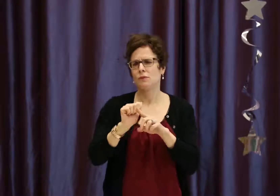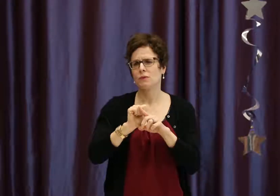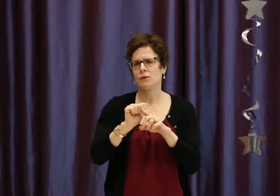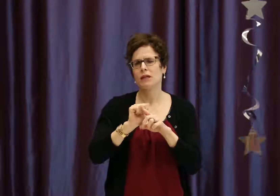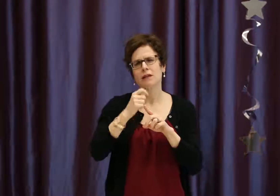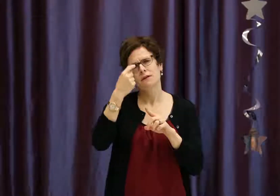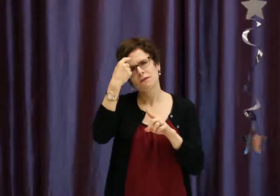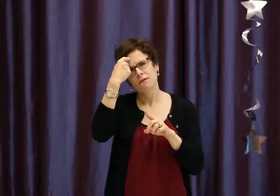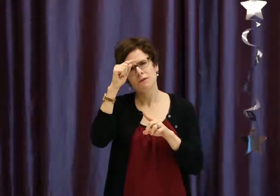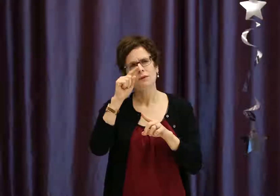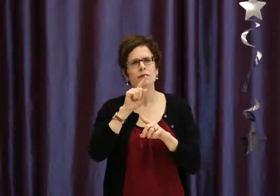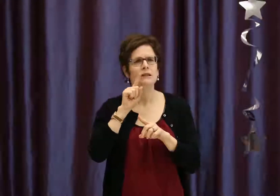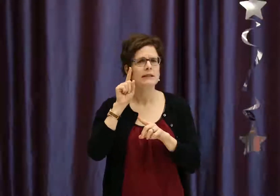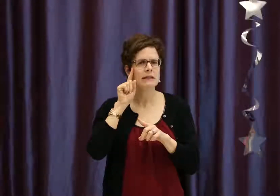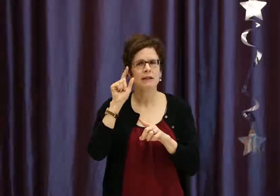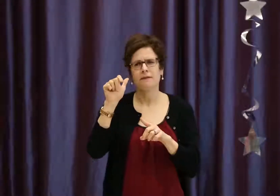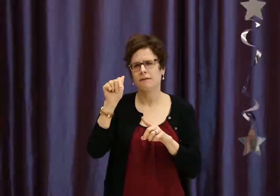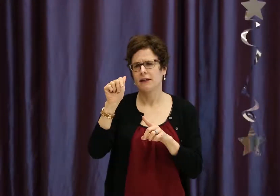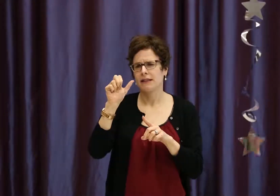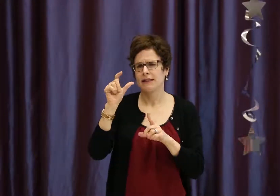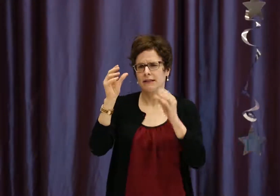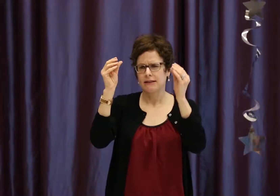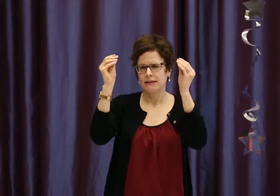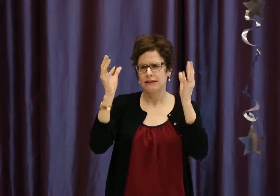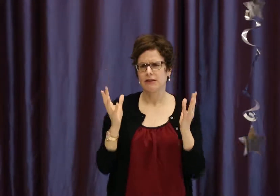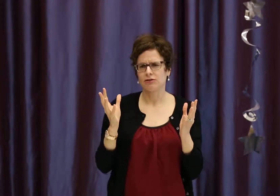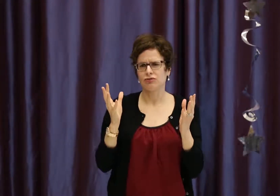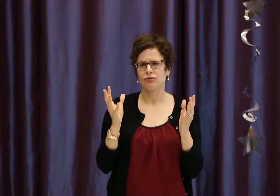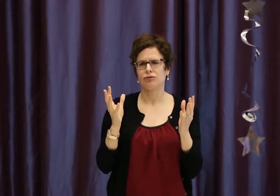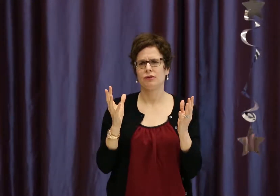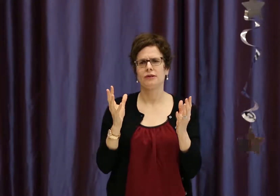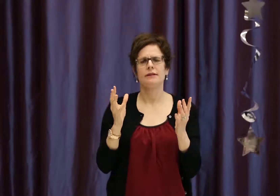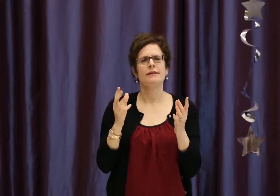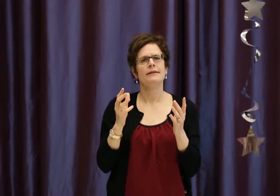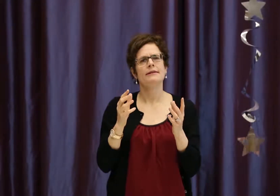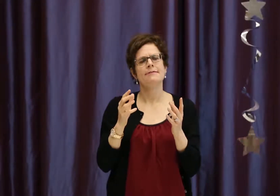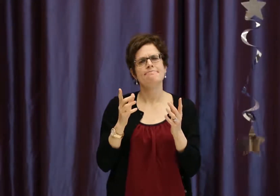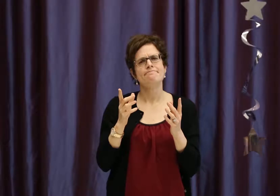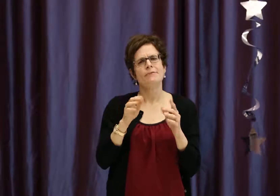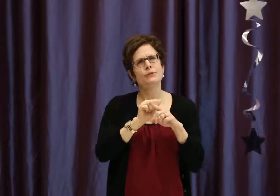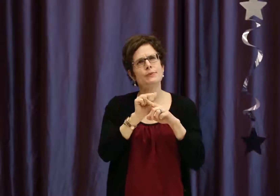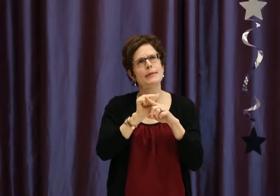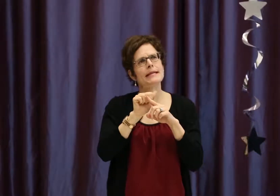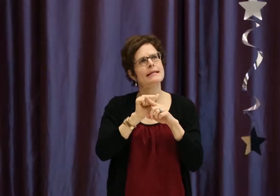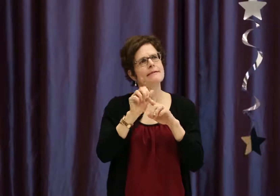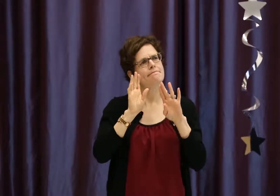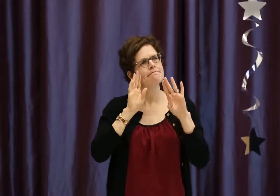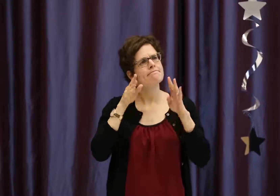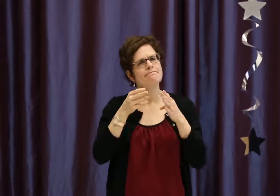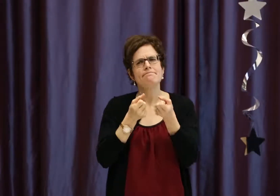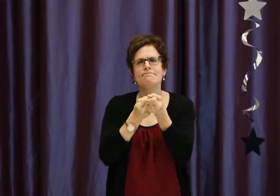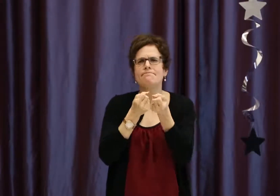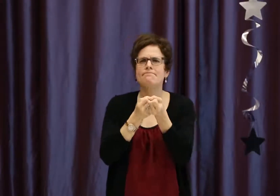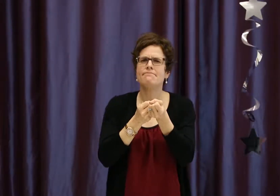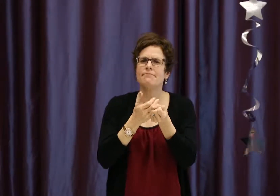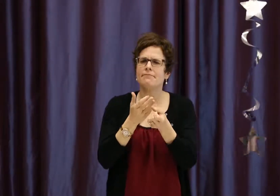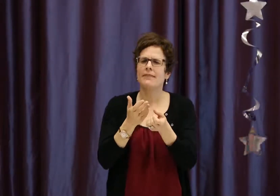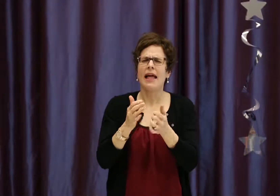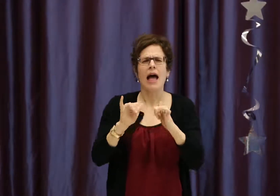We were planning some training for deaf ASL instructors, which focused